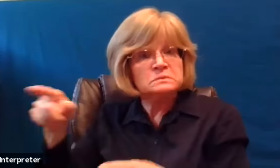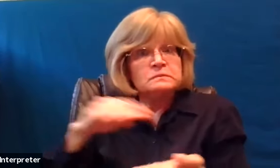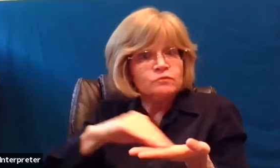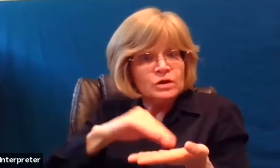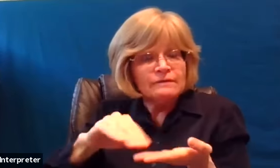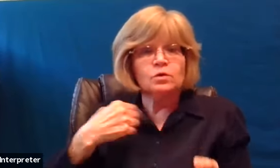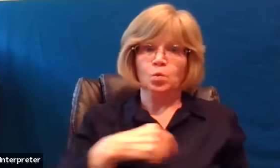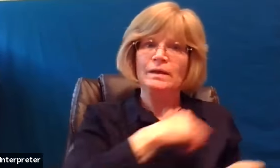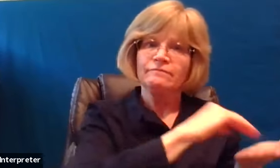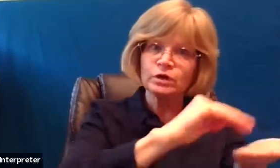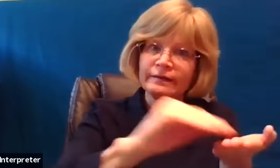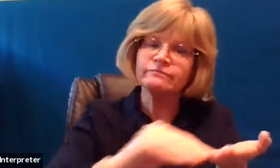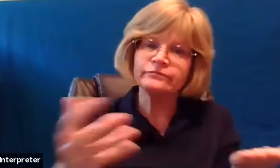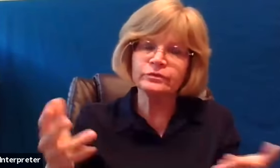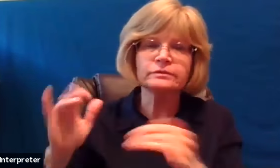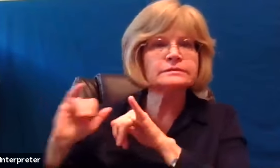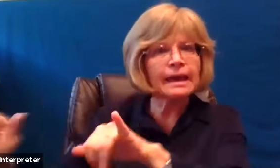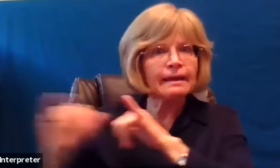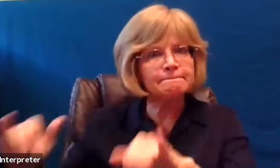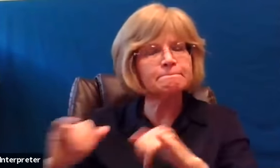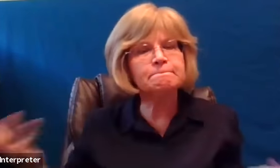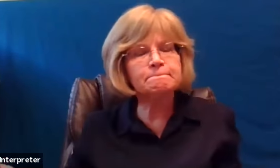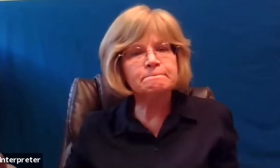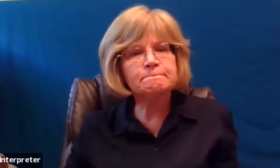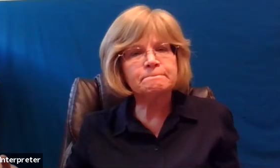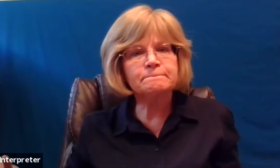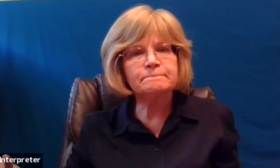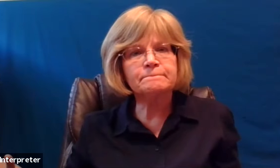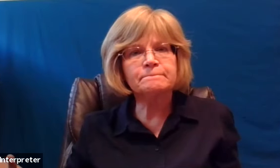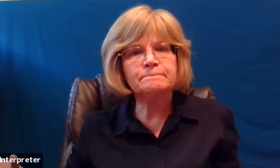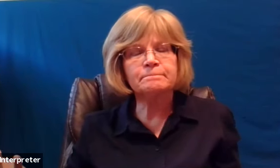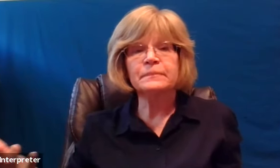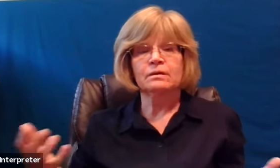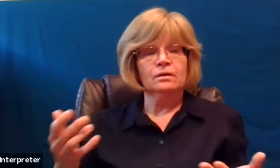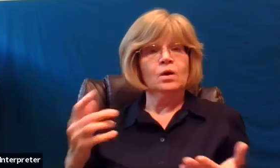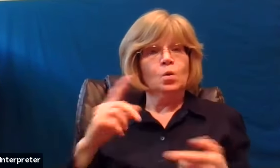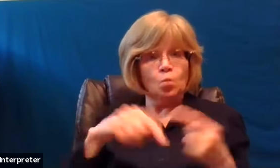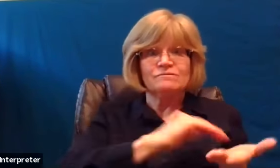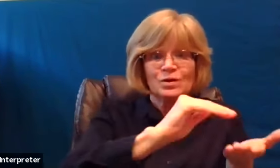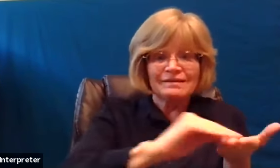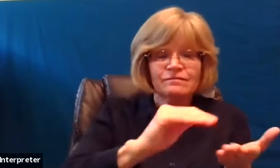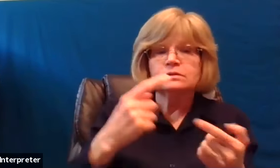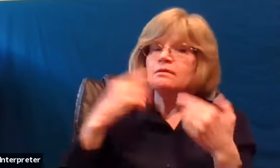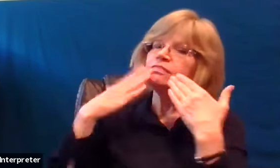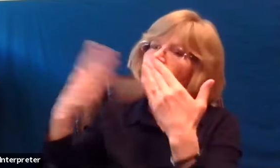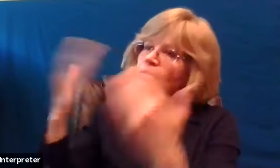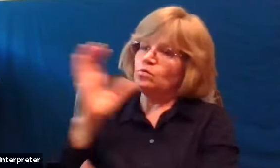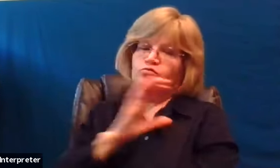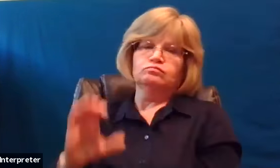but express our thankfulness by forgiving whenever we forgive what christ does for us